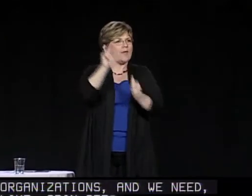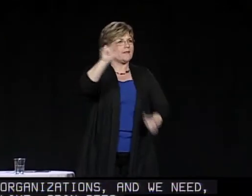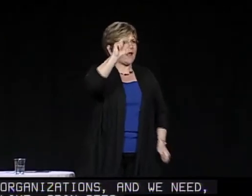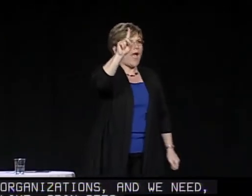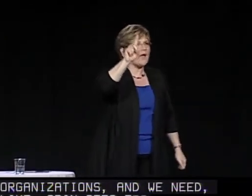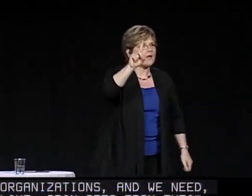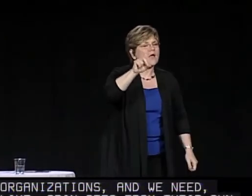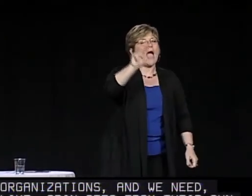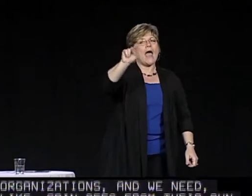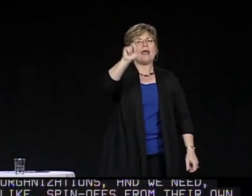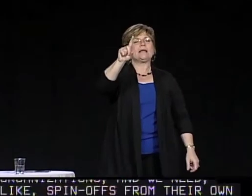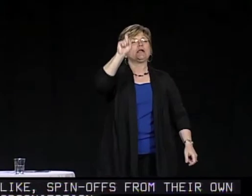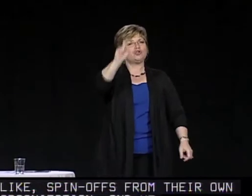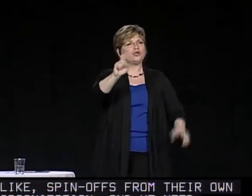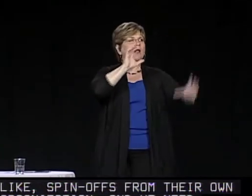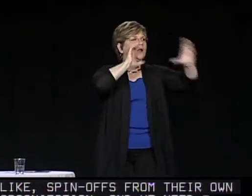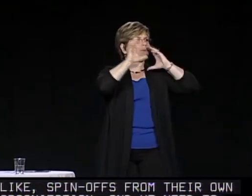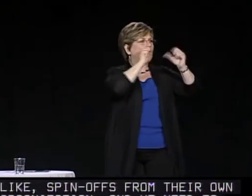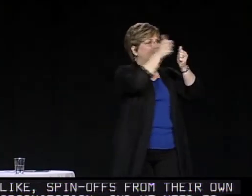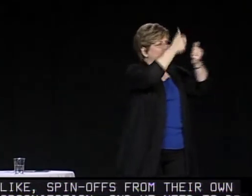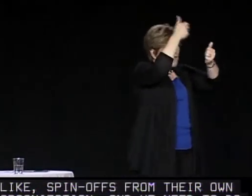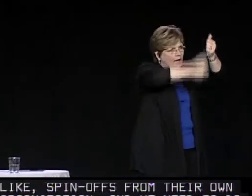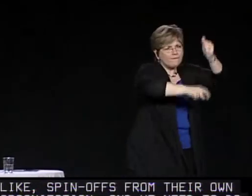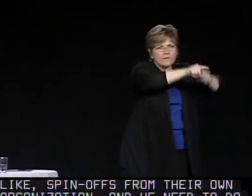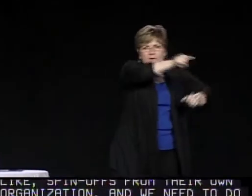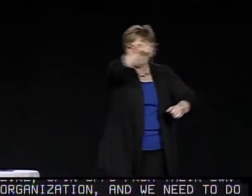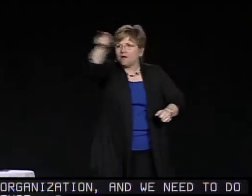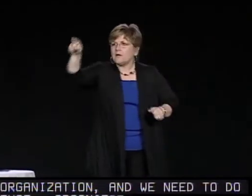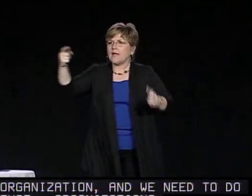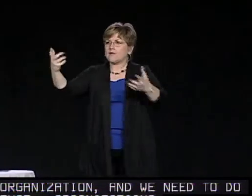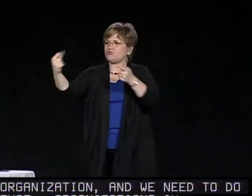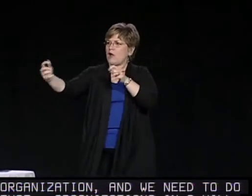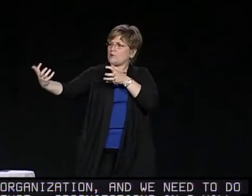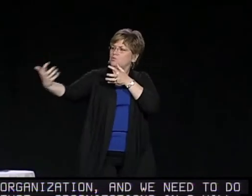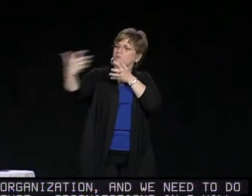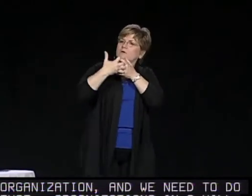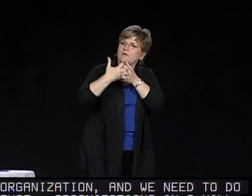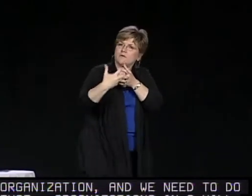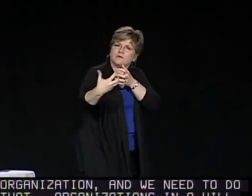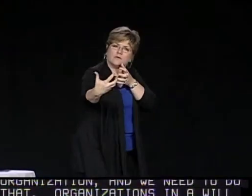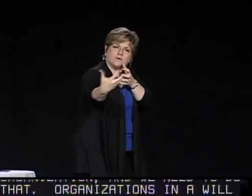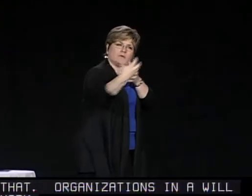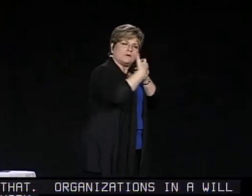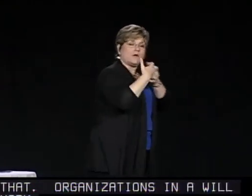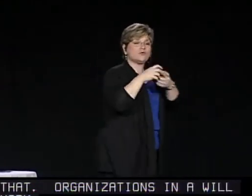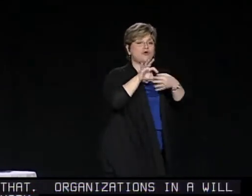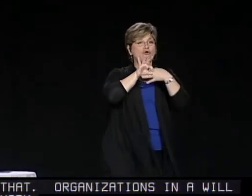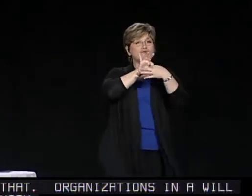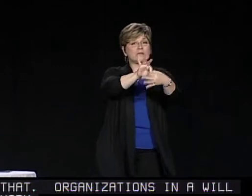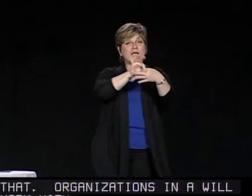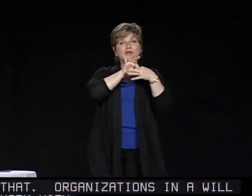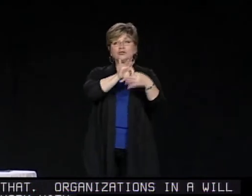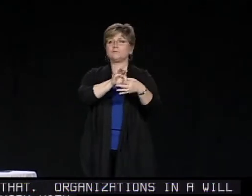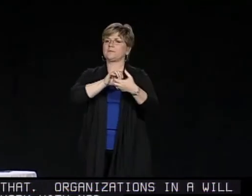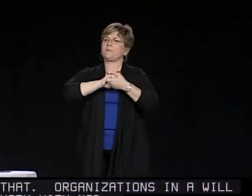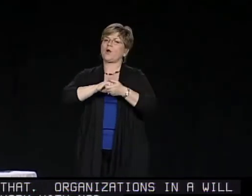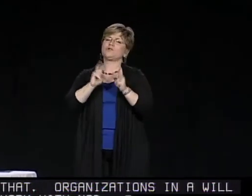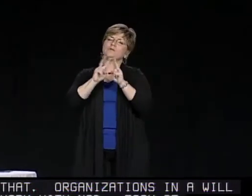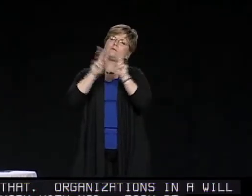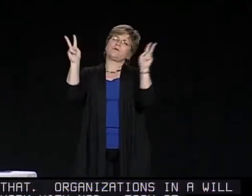do that. Organizations that will work with NAD. Each of those we can align and work